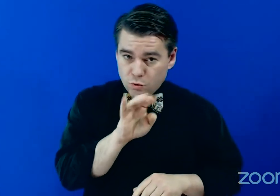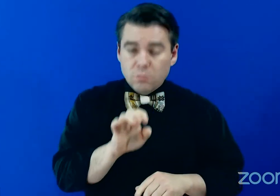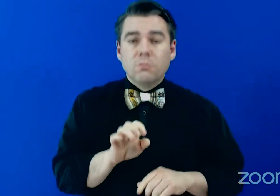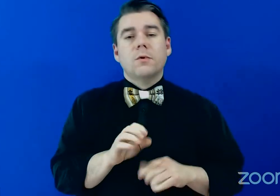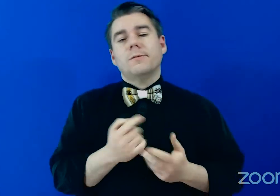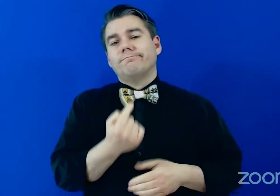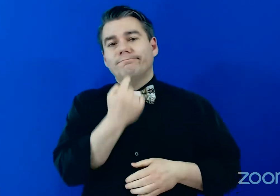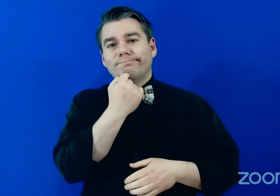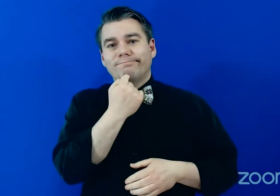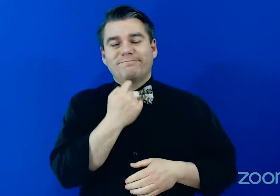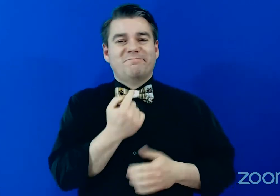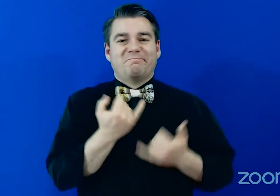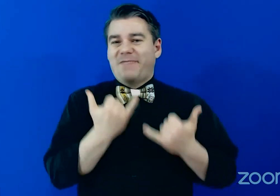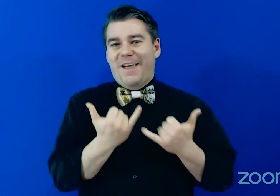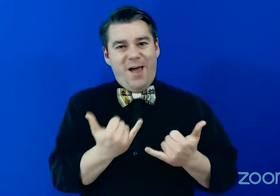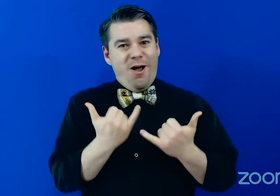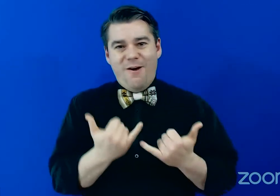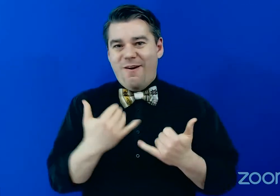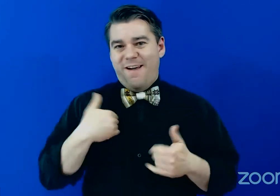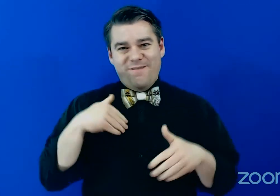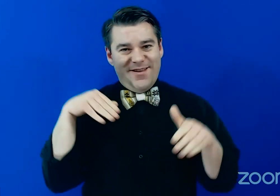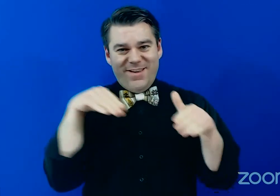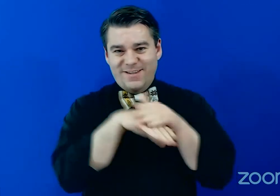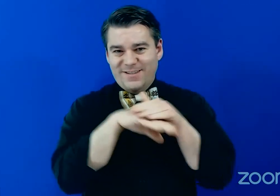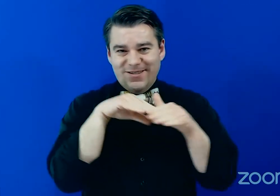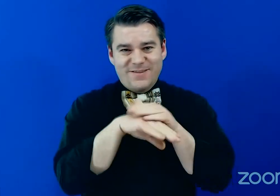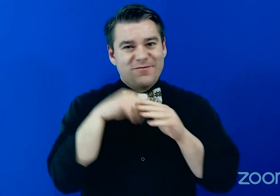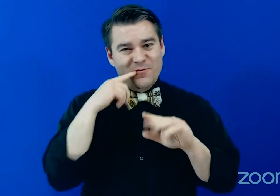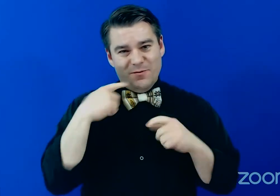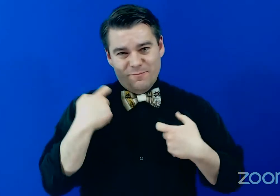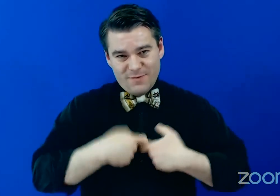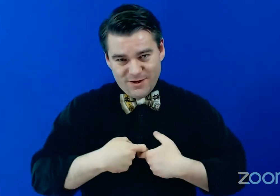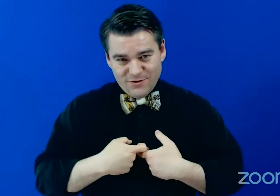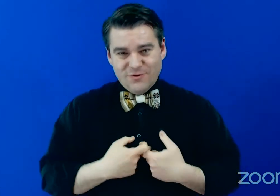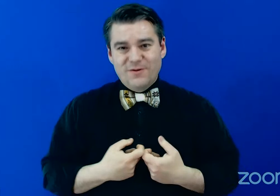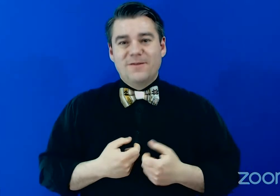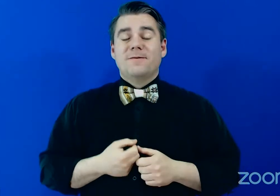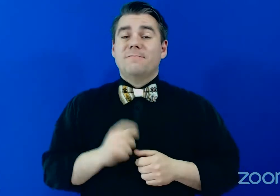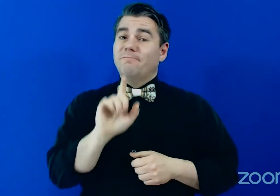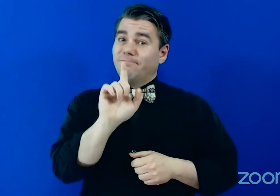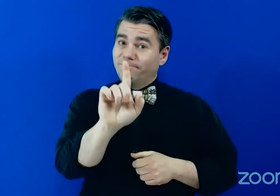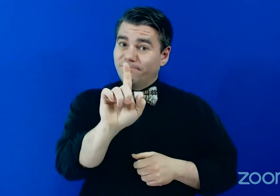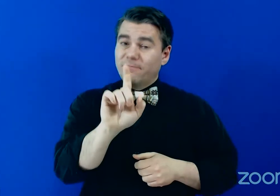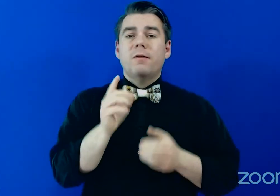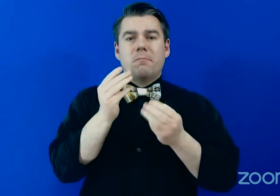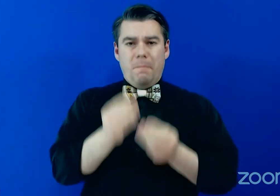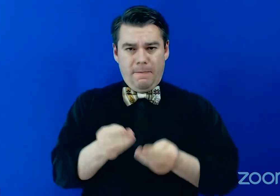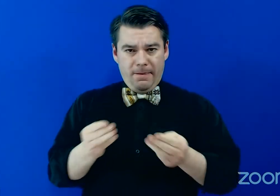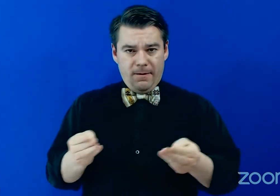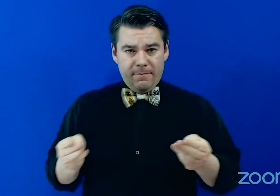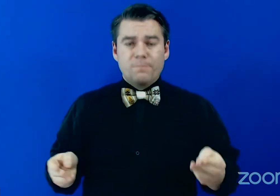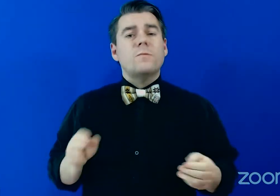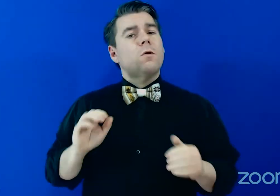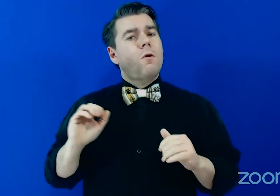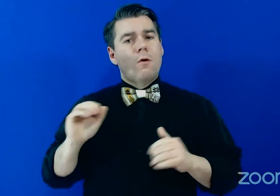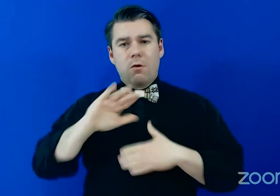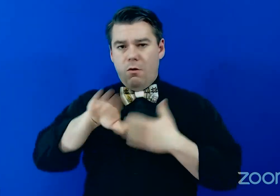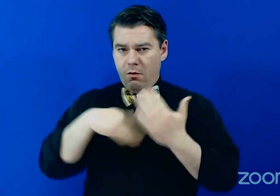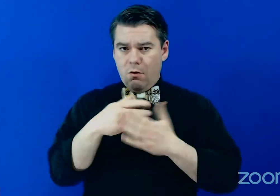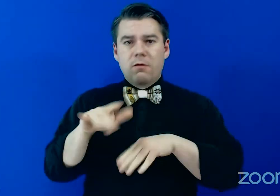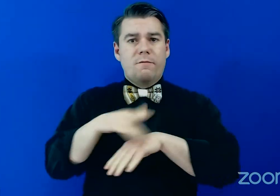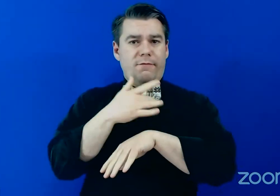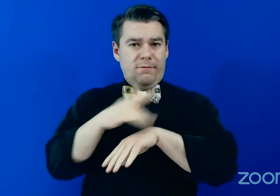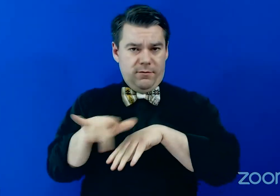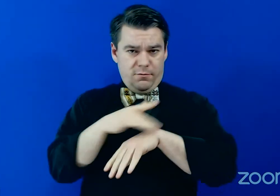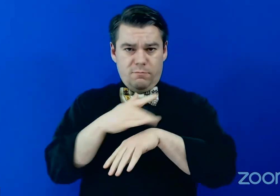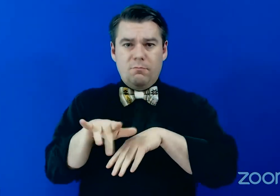unfortunately don't have access to the, uh, Spanish translation. However, the materials are all available in Spanish.